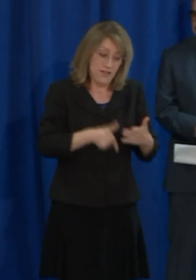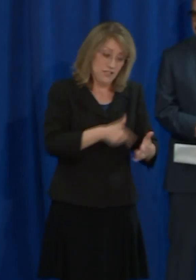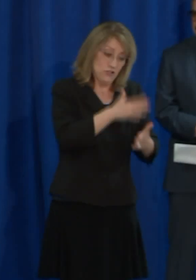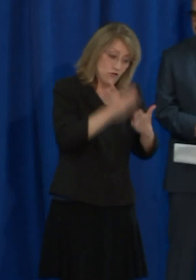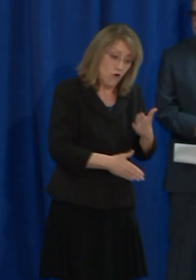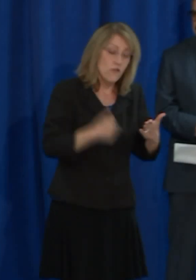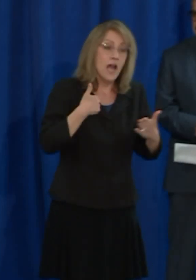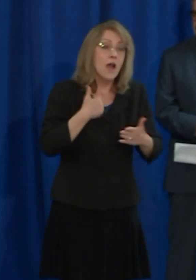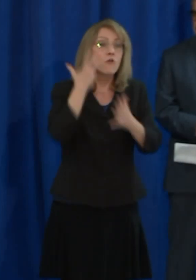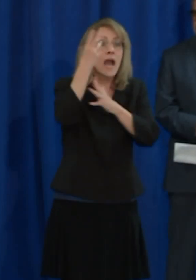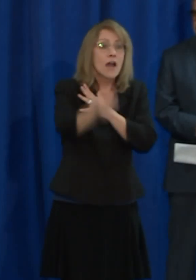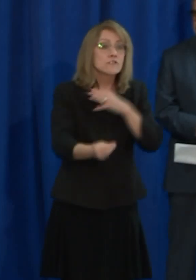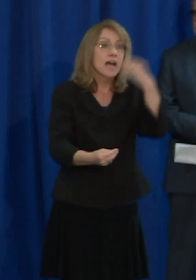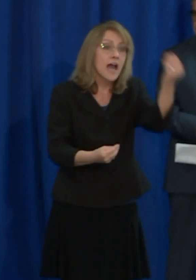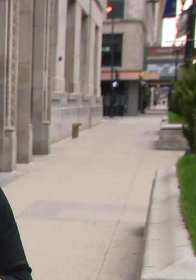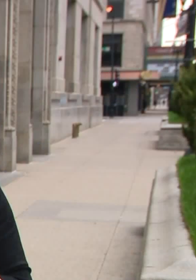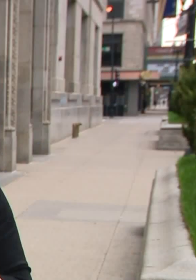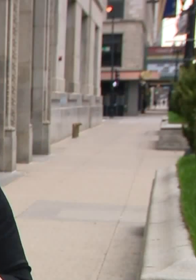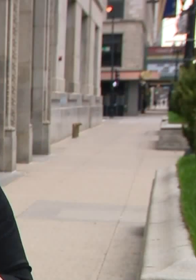spring and summer.